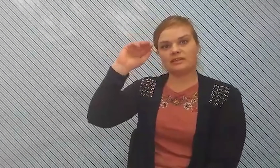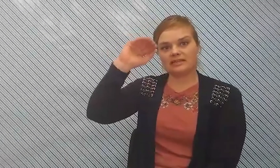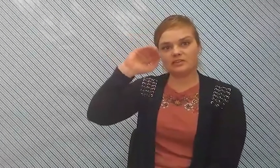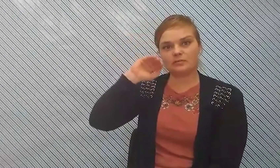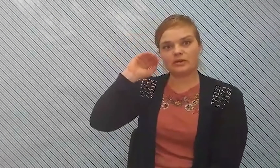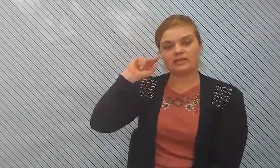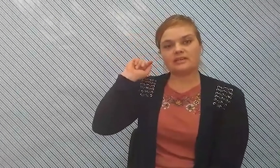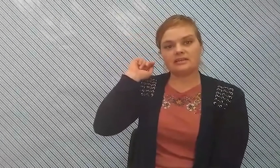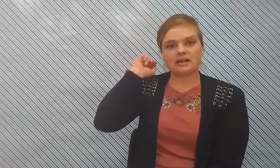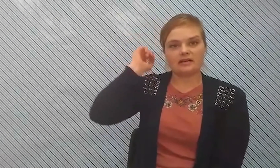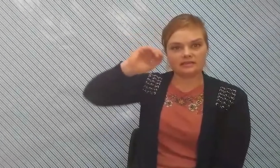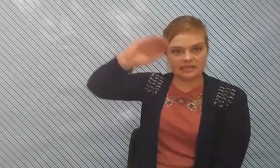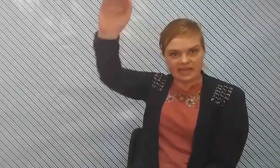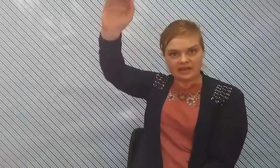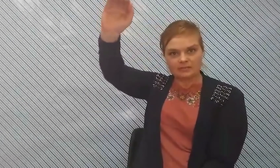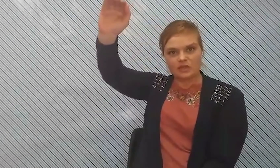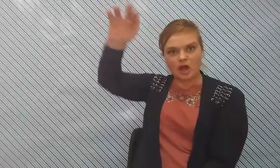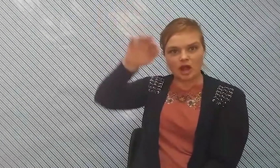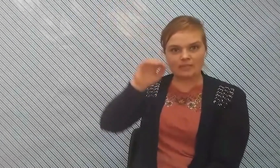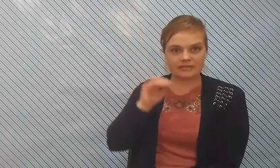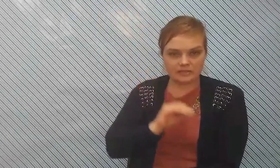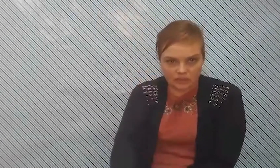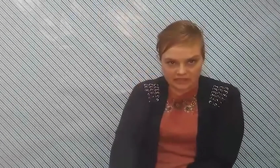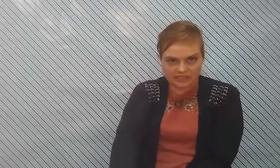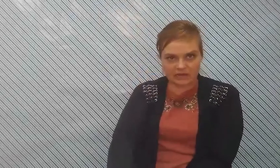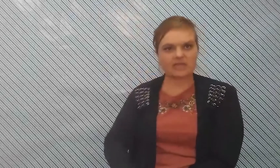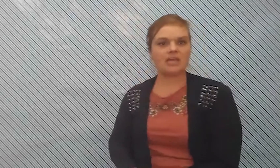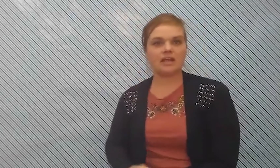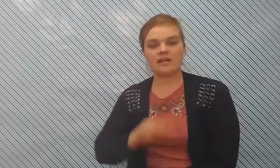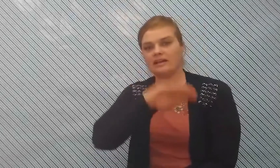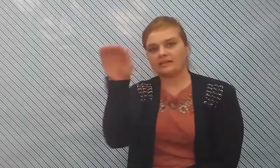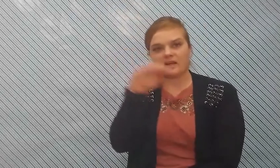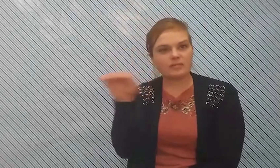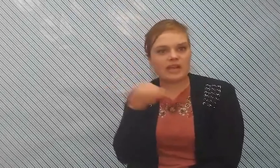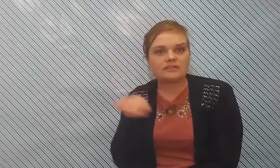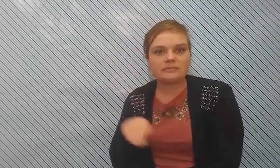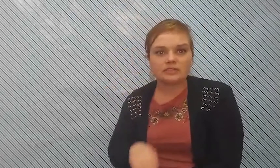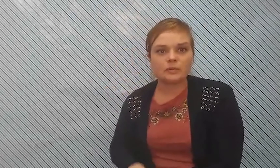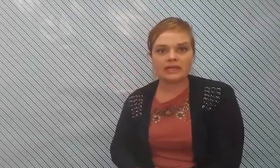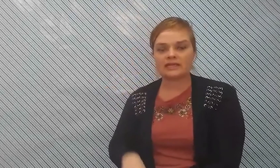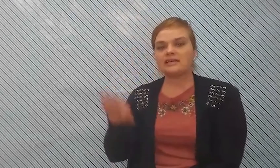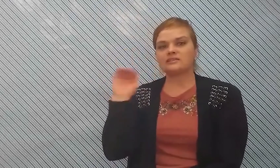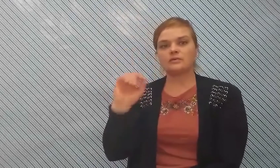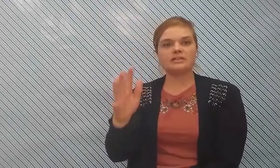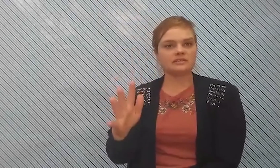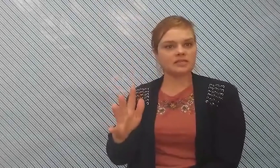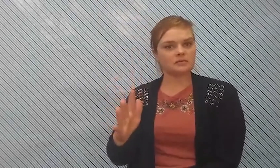like to put uh king up top and servants down here and everybody else in between so sometimes we